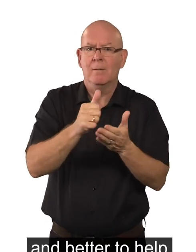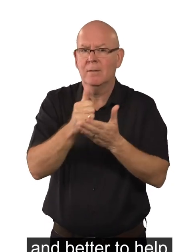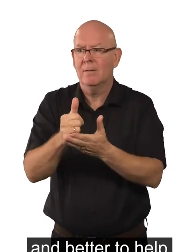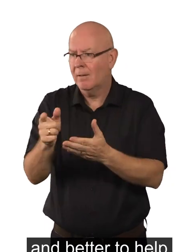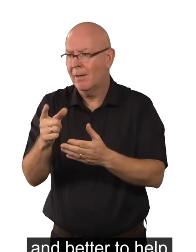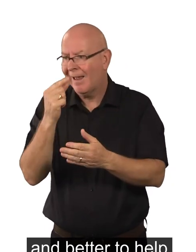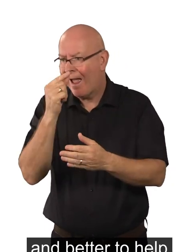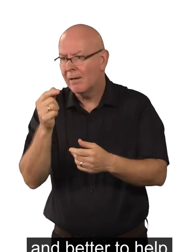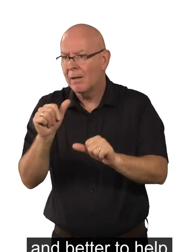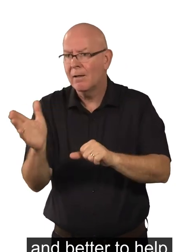people get into work.